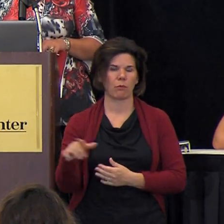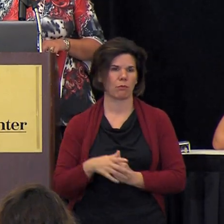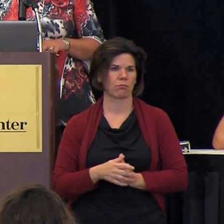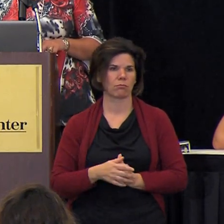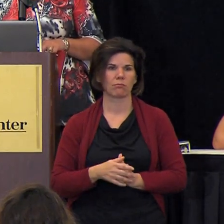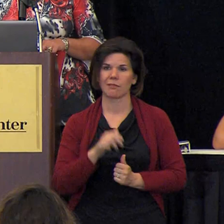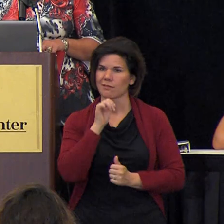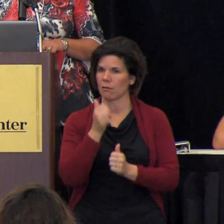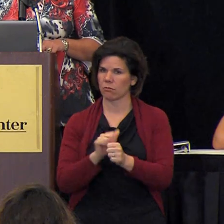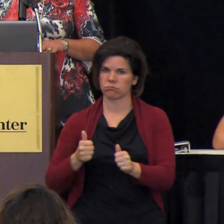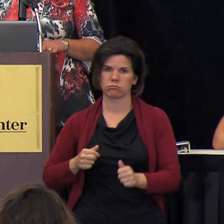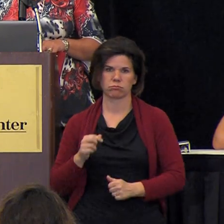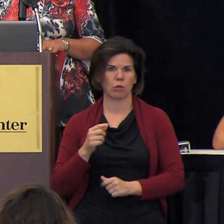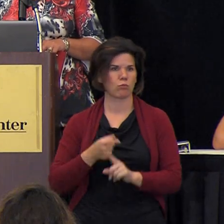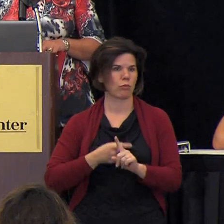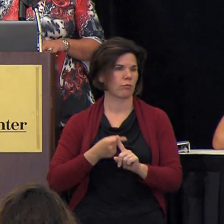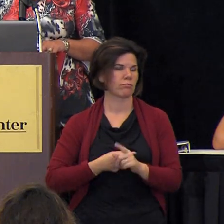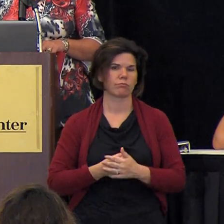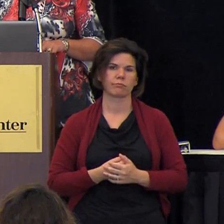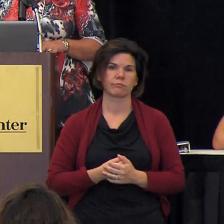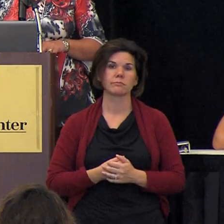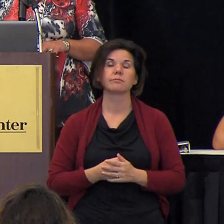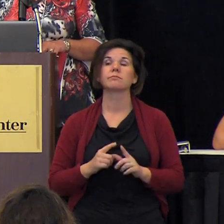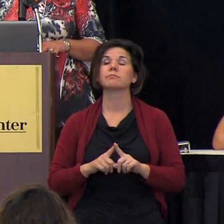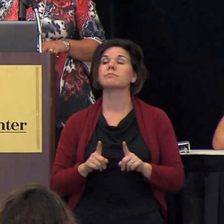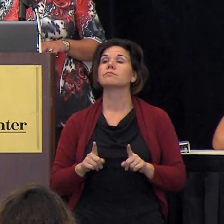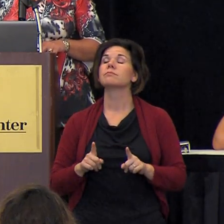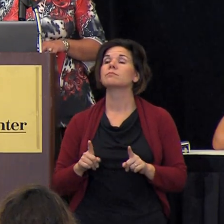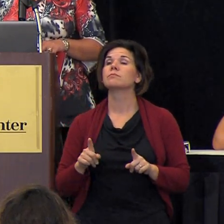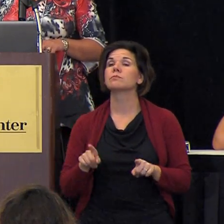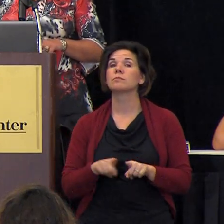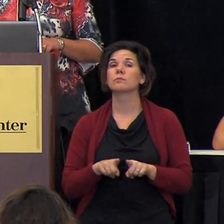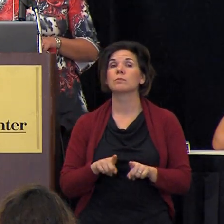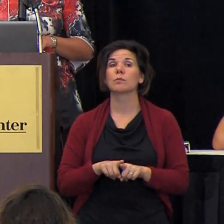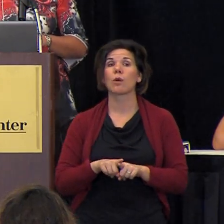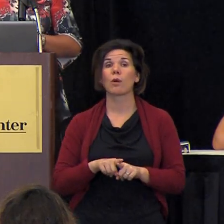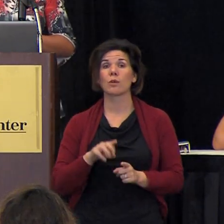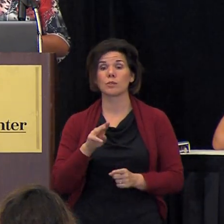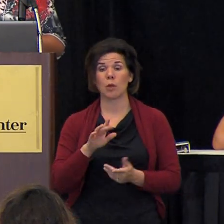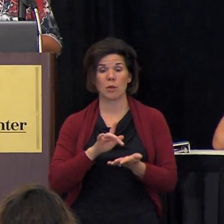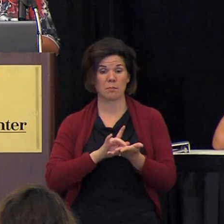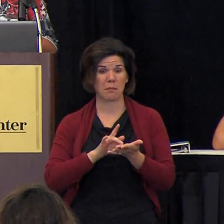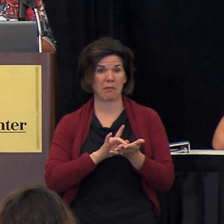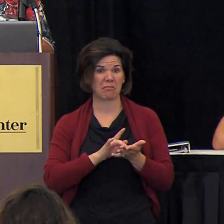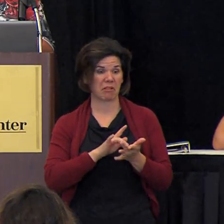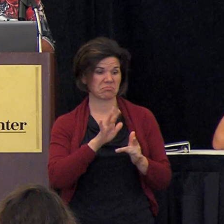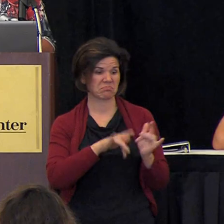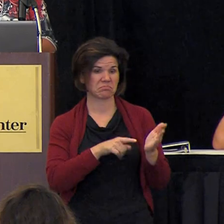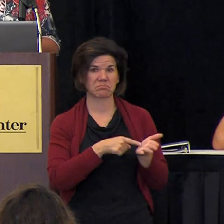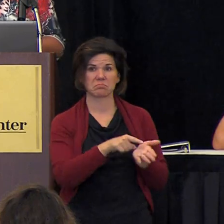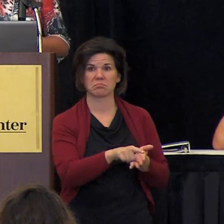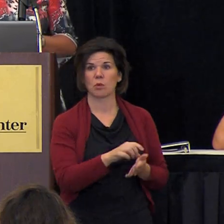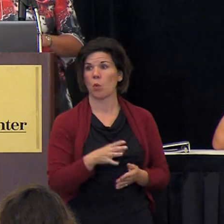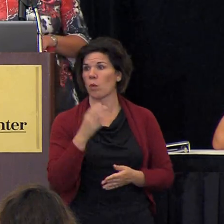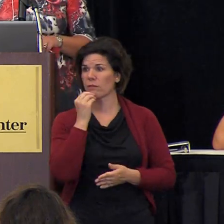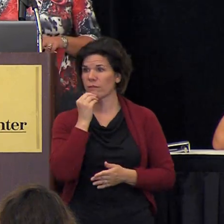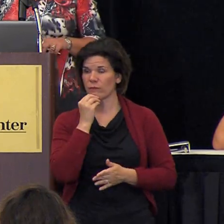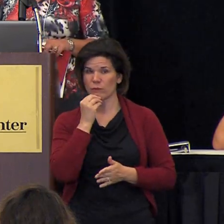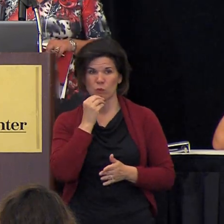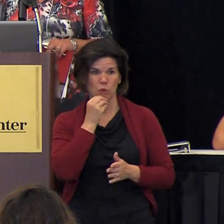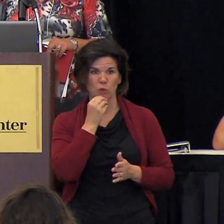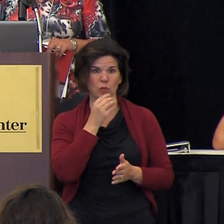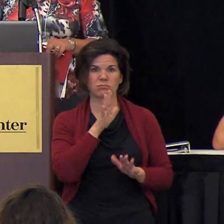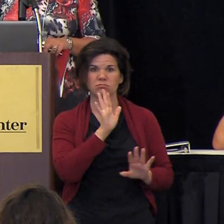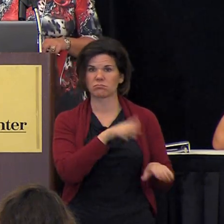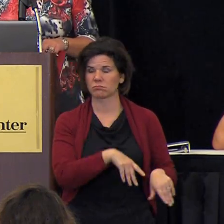not fall behind on their rent but they will also not pay for their medication or not pay for their food or